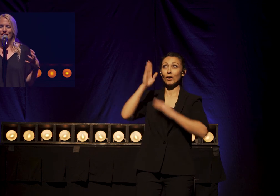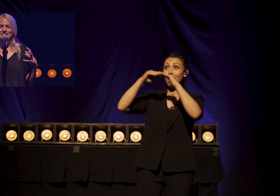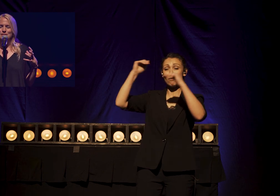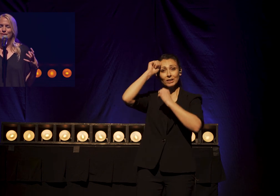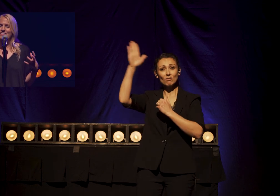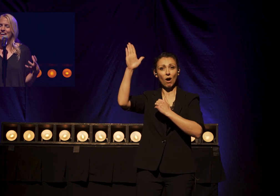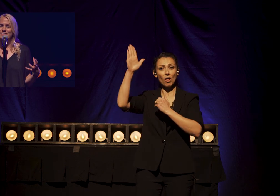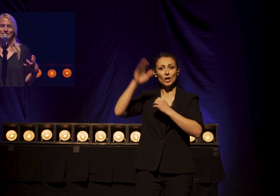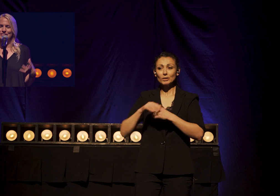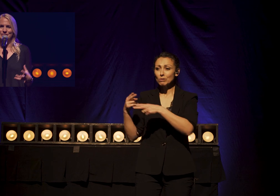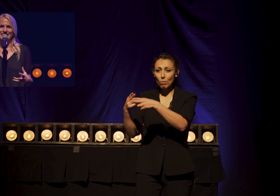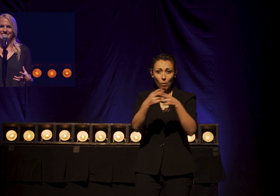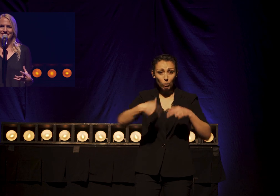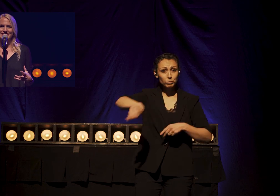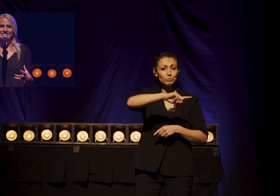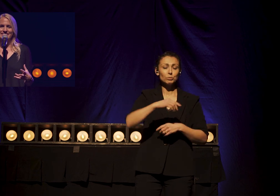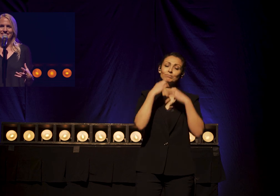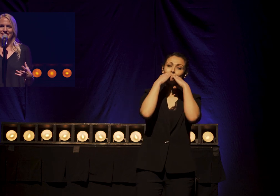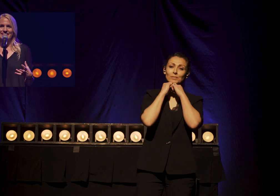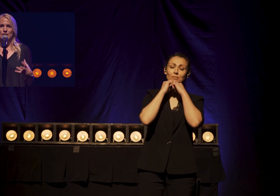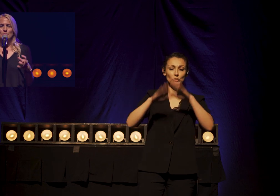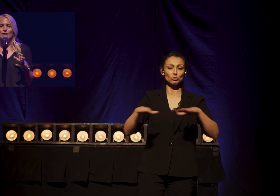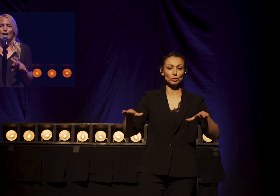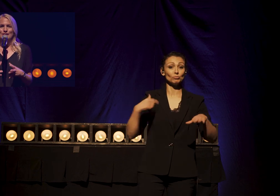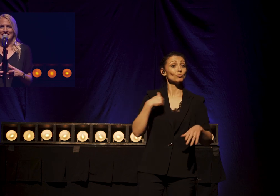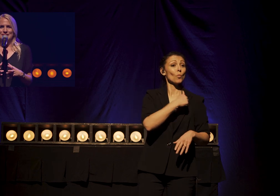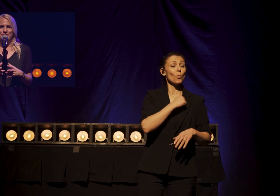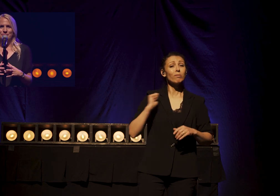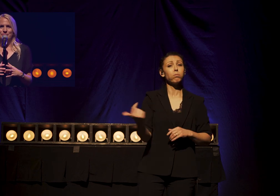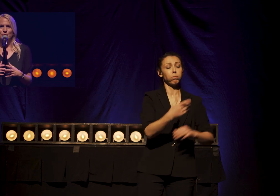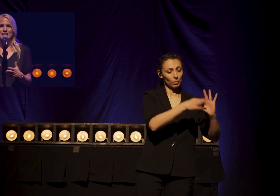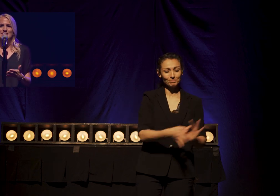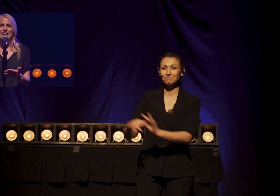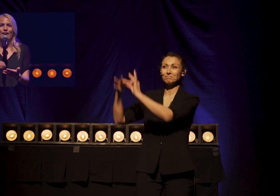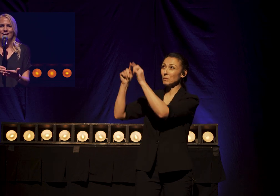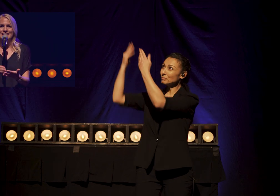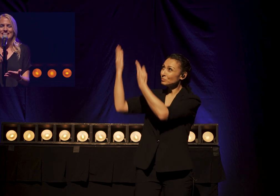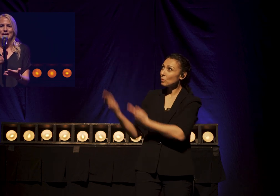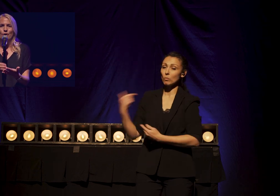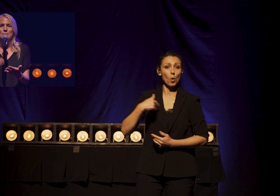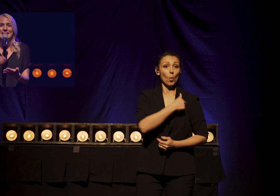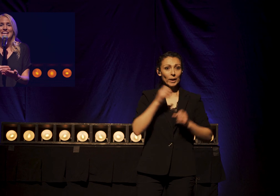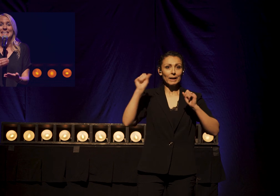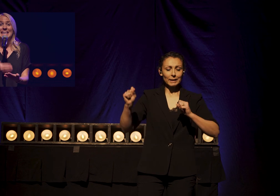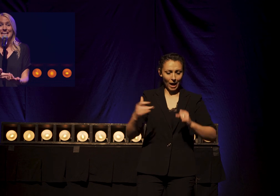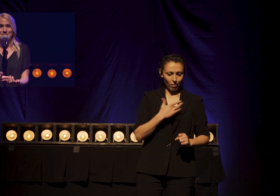calls us beloved children And we belong to him We can take heart and take hope in him